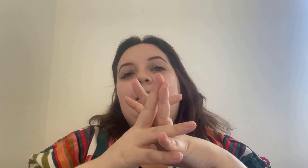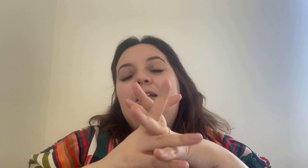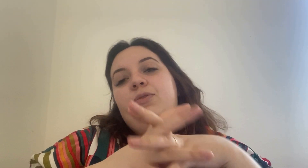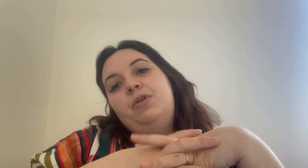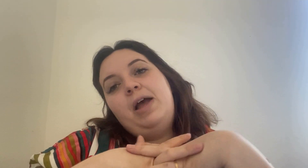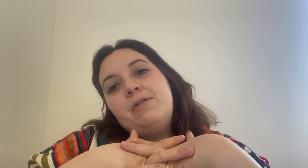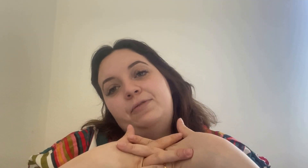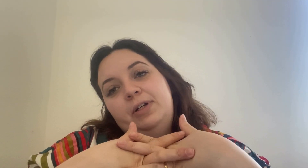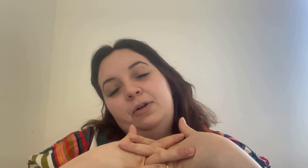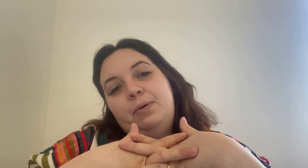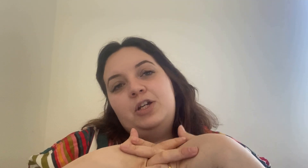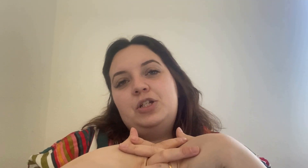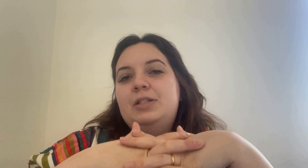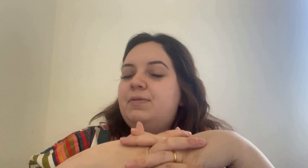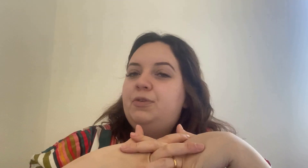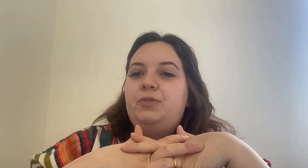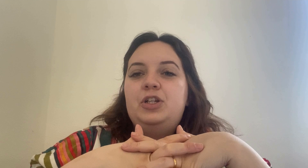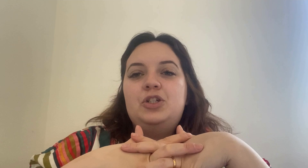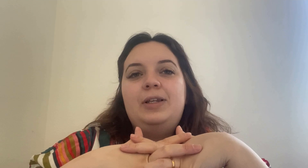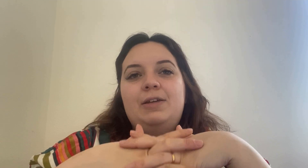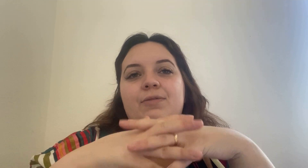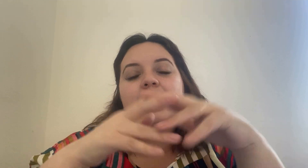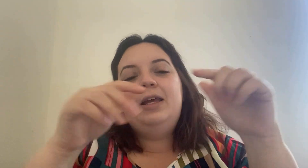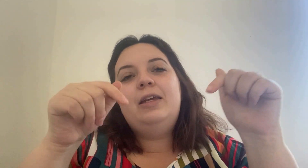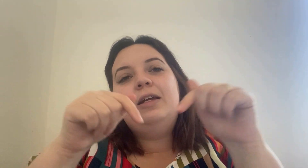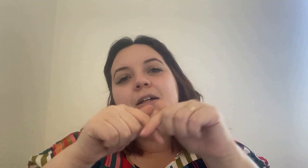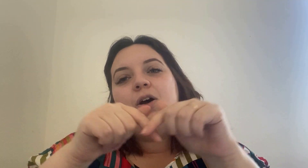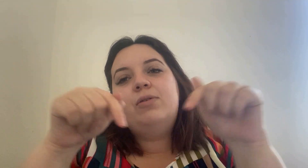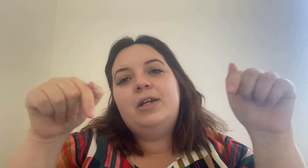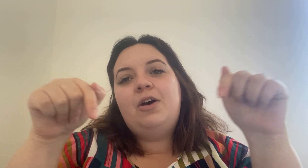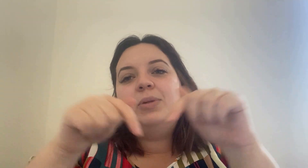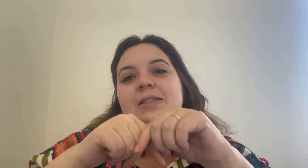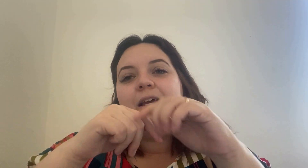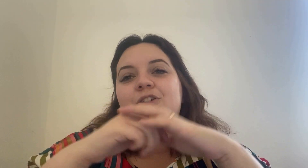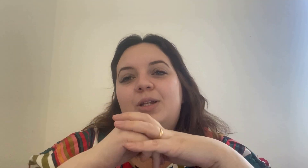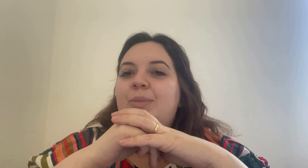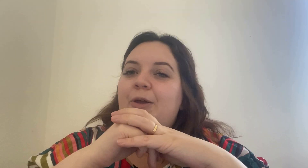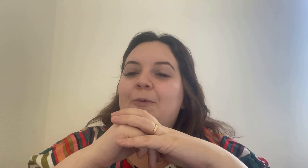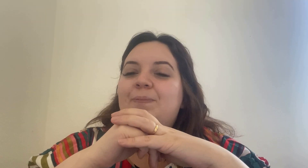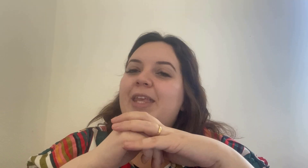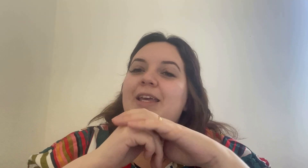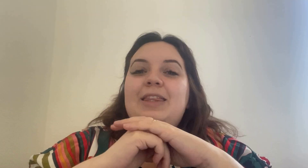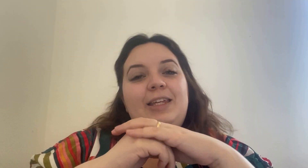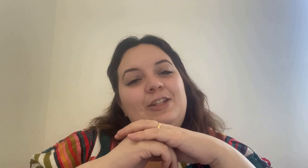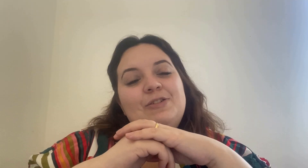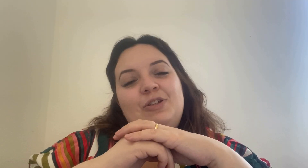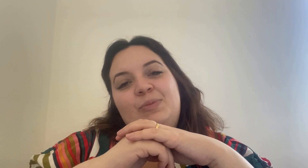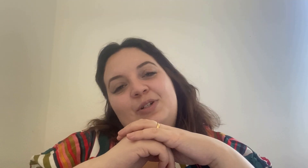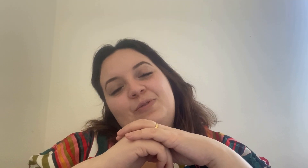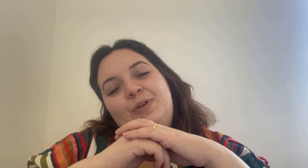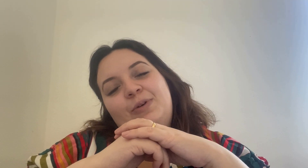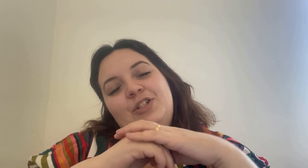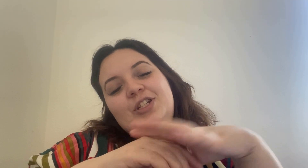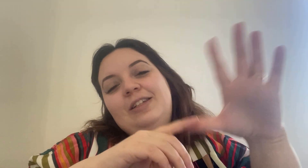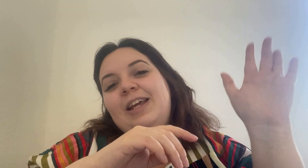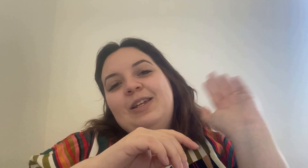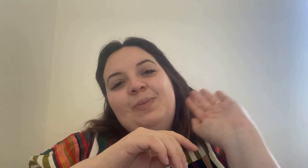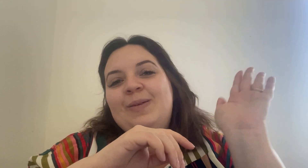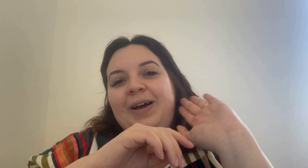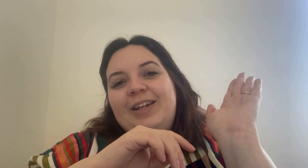if you have further questions feel free to leave here on the comment section below thank you so much for watching and bye bye